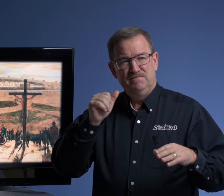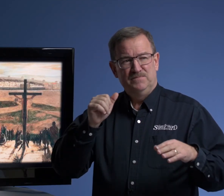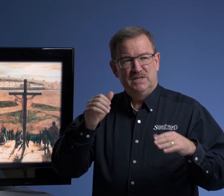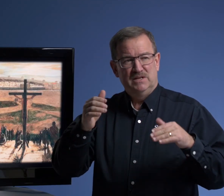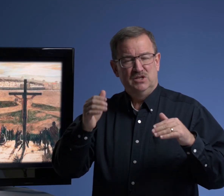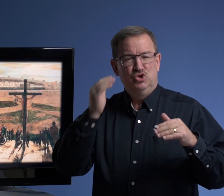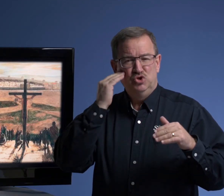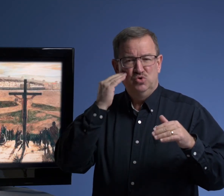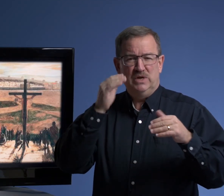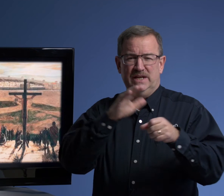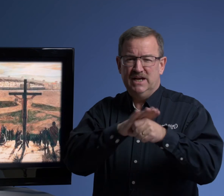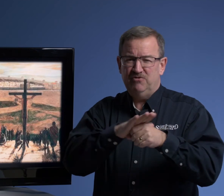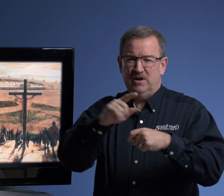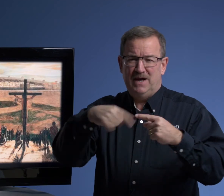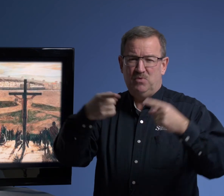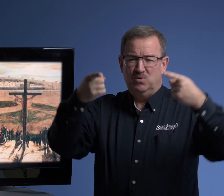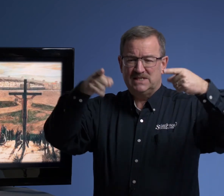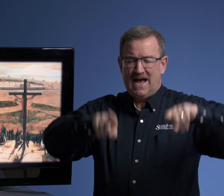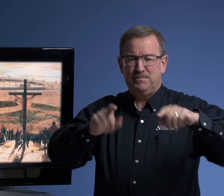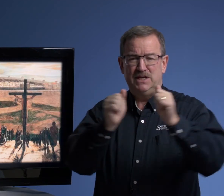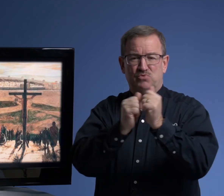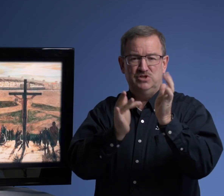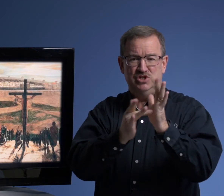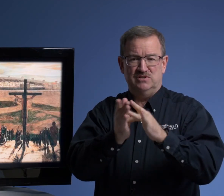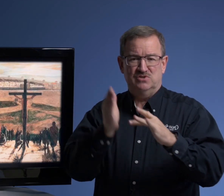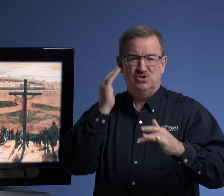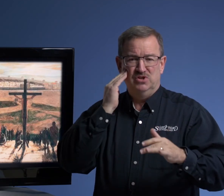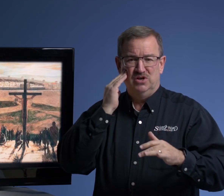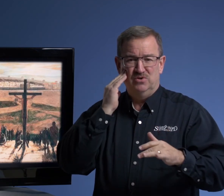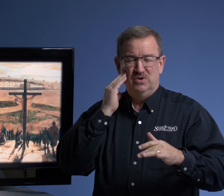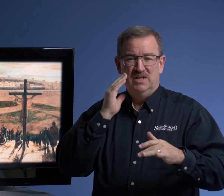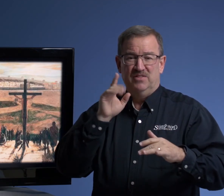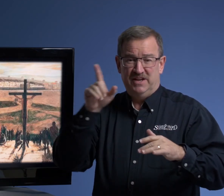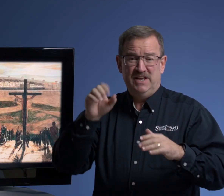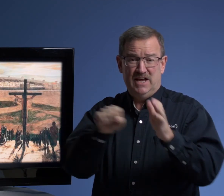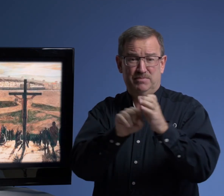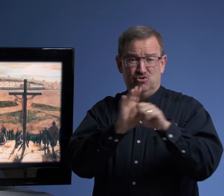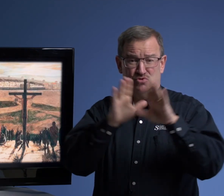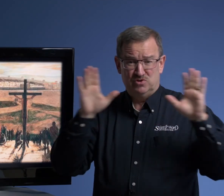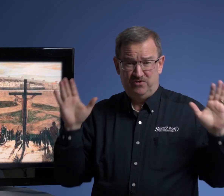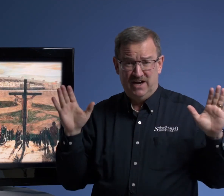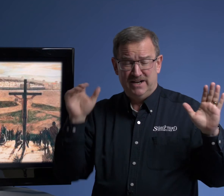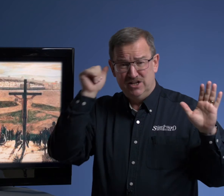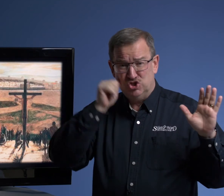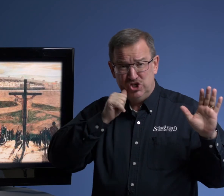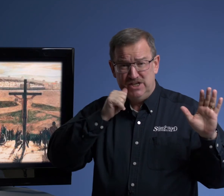She knew enough about what was happening with Jesus to know that he had been crucified. And she,